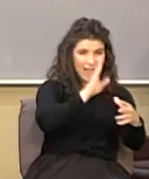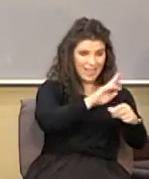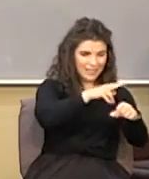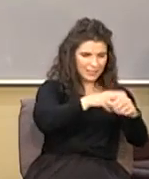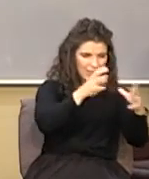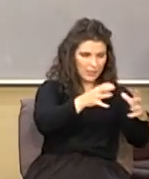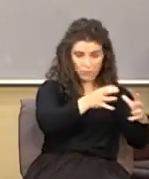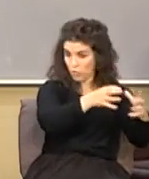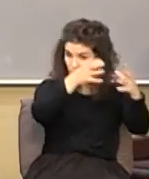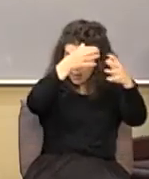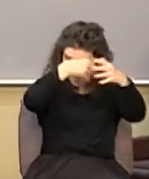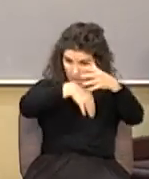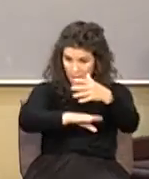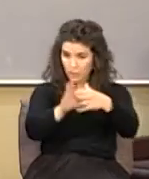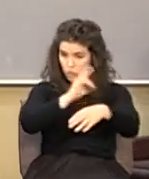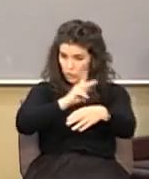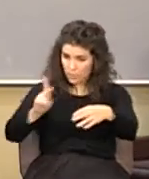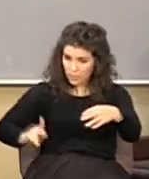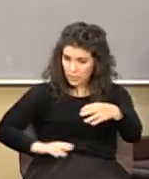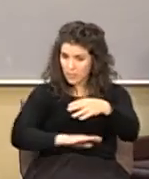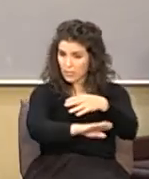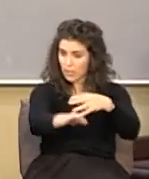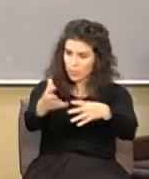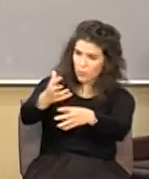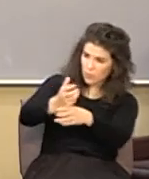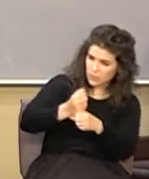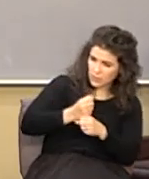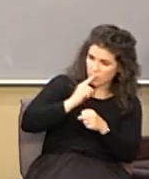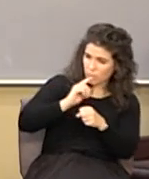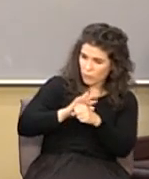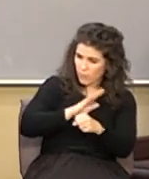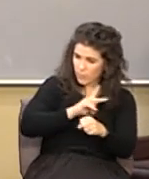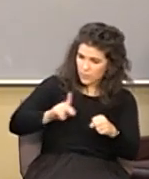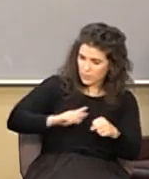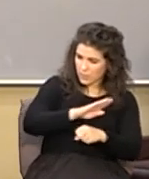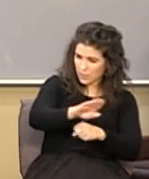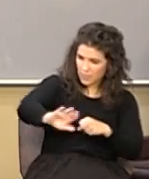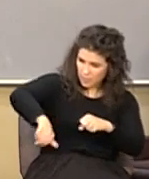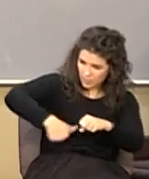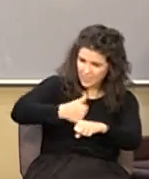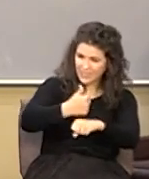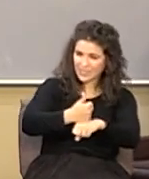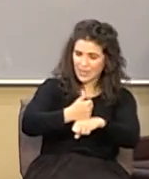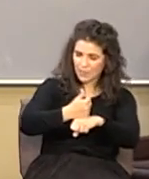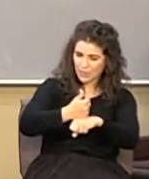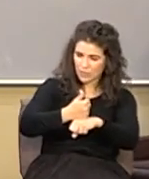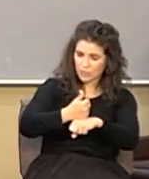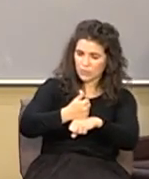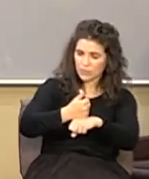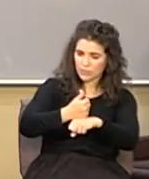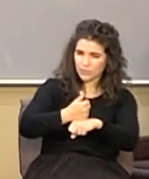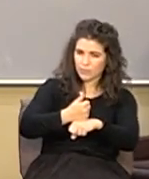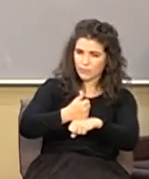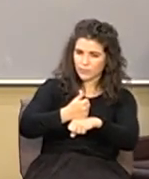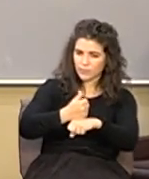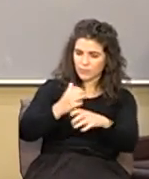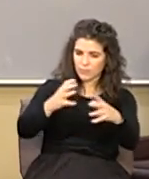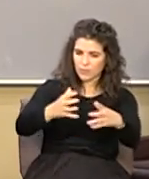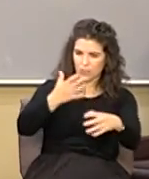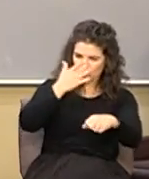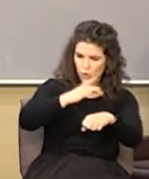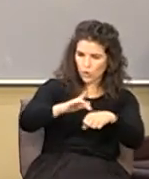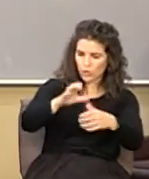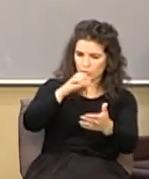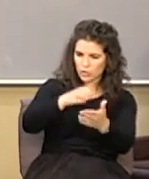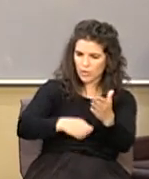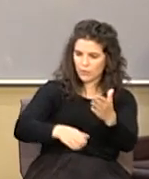their kingdom, begin to see the promises of the kingdom established in them. And they, in the early part of that chapter,